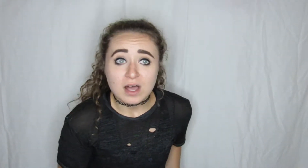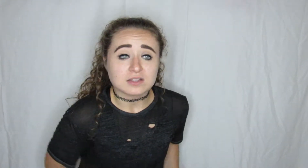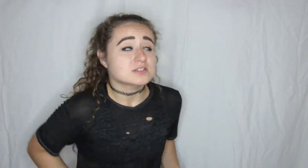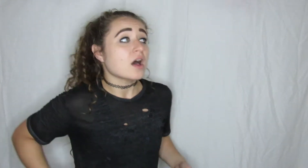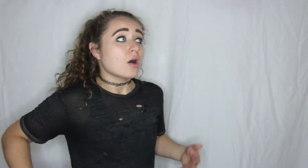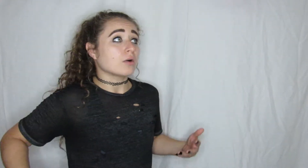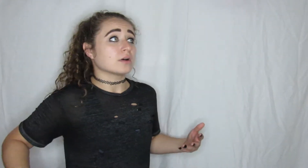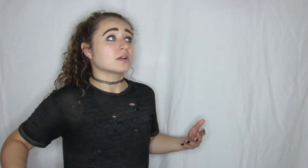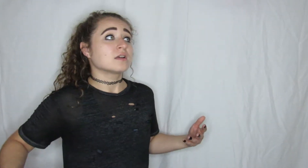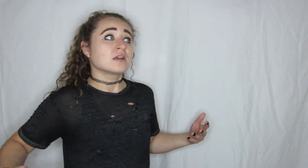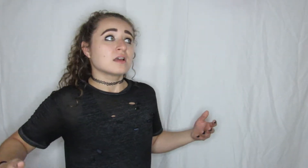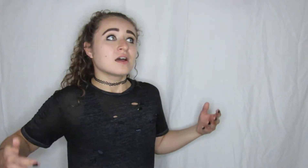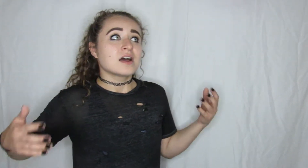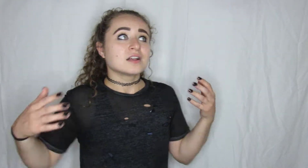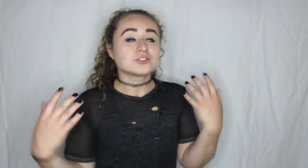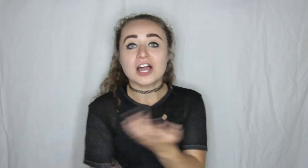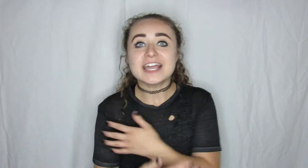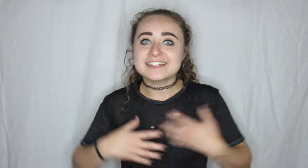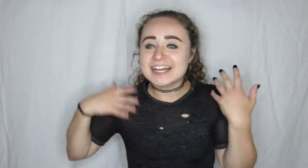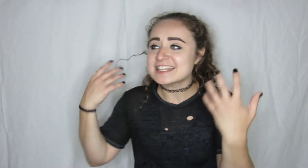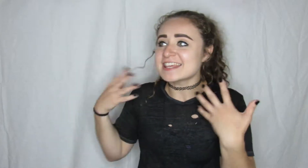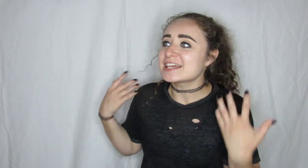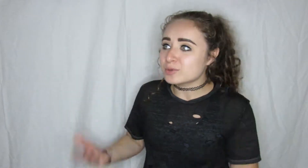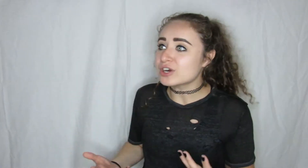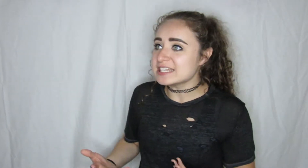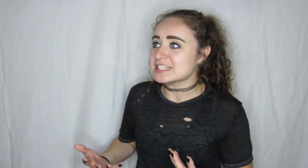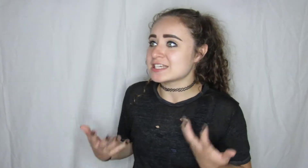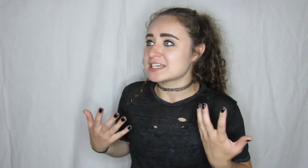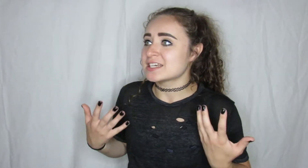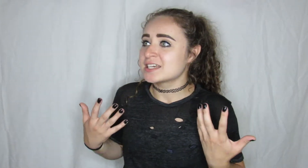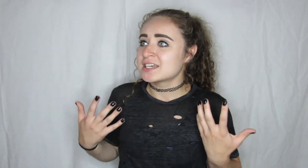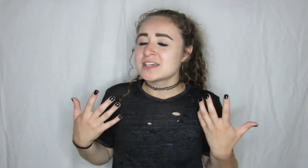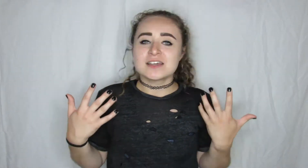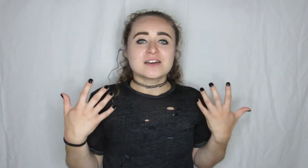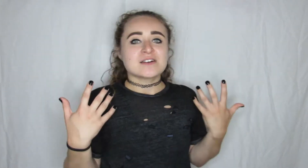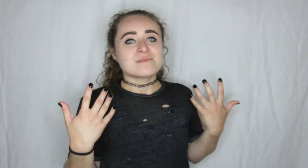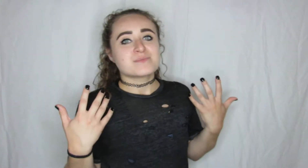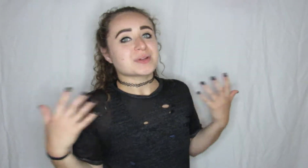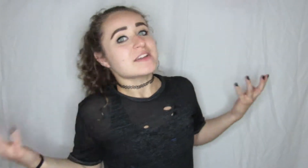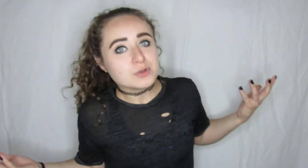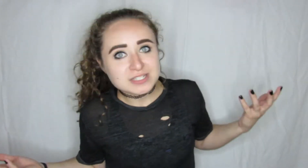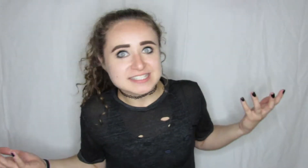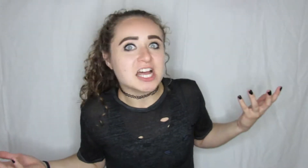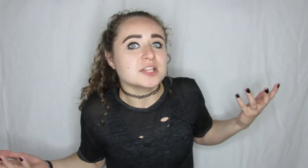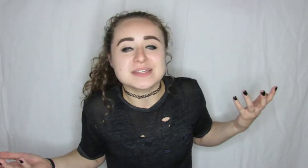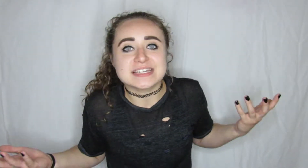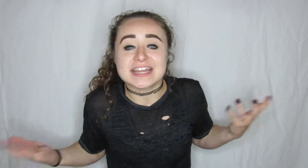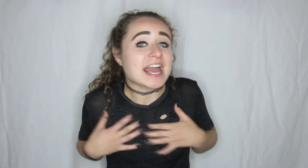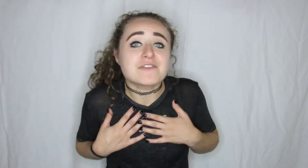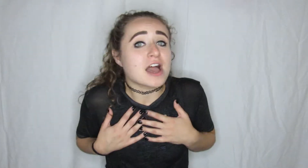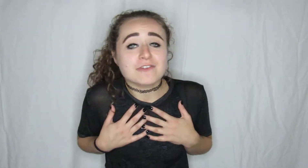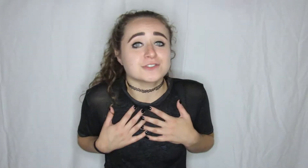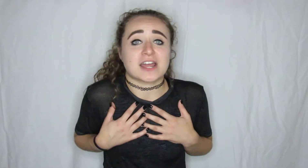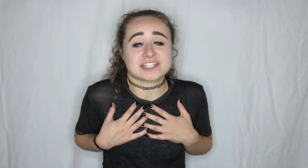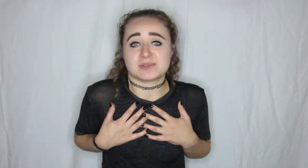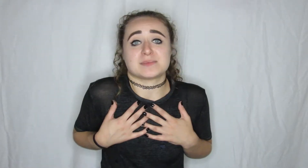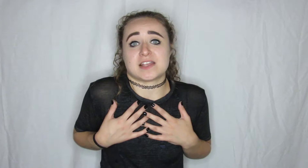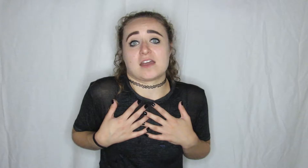well so trying not to think I'm crazy but everyone's telling me that I have every right to be upset